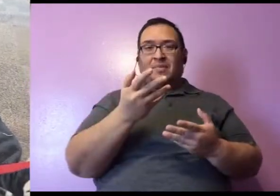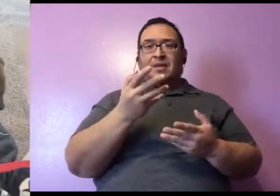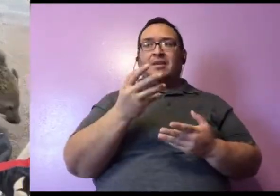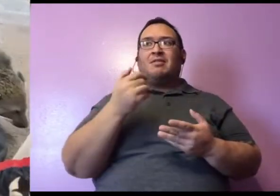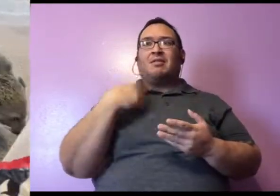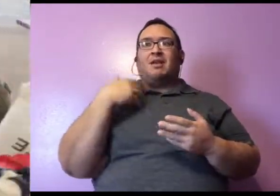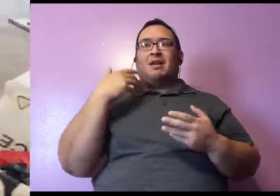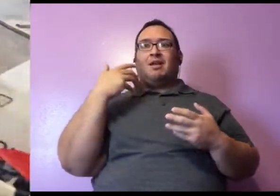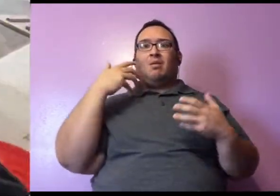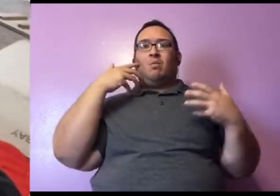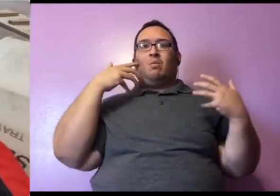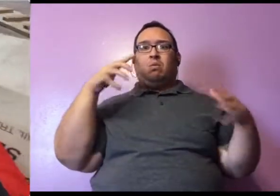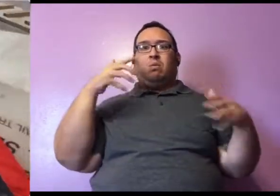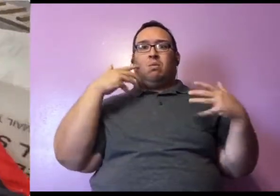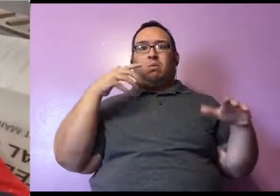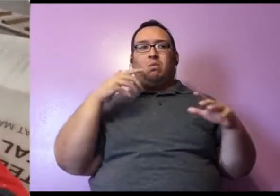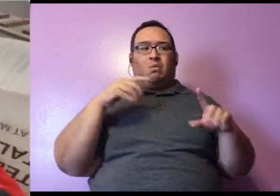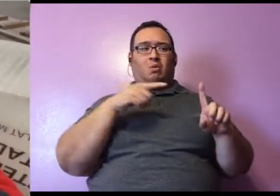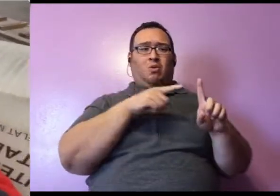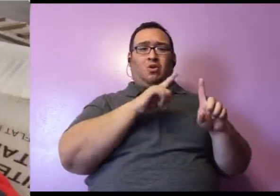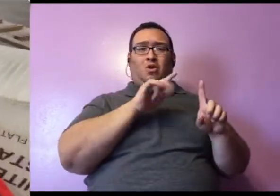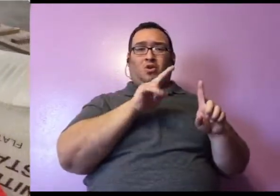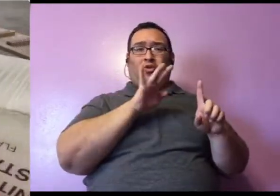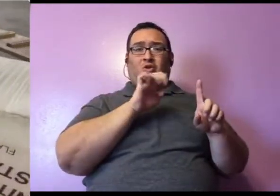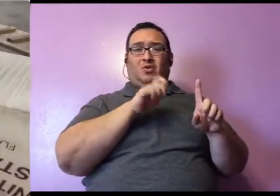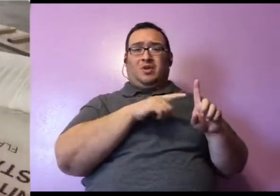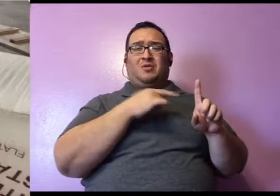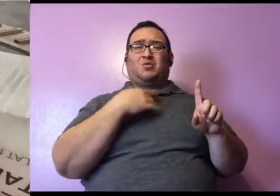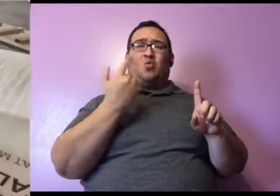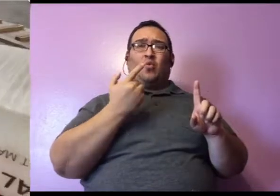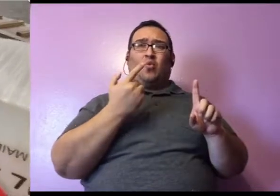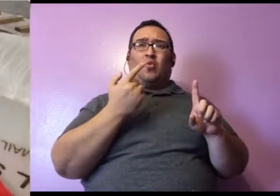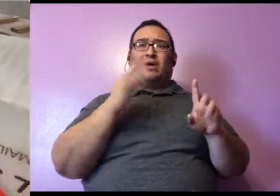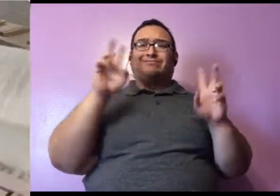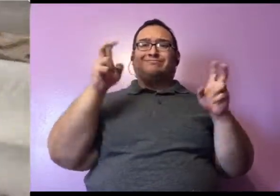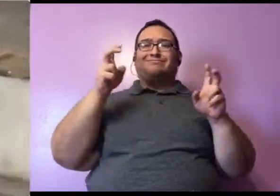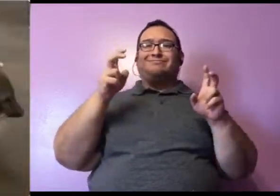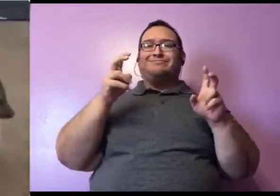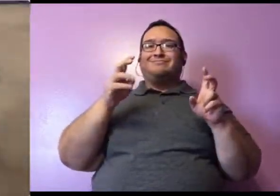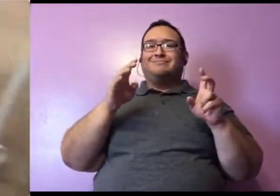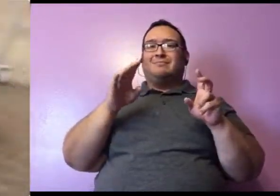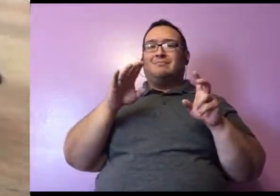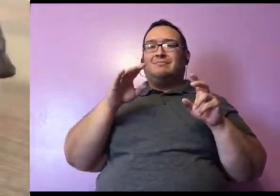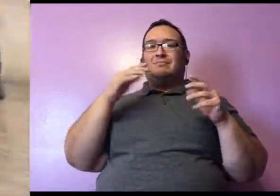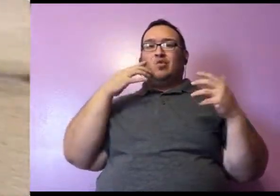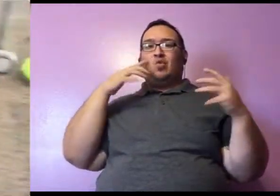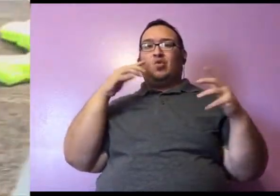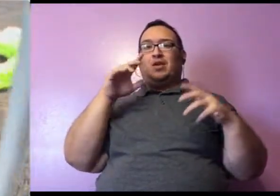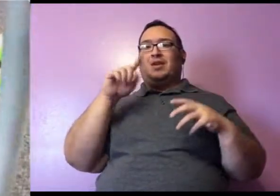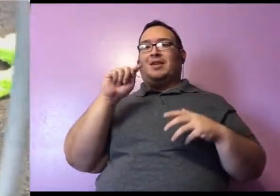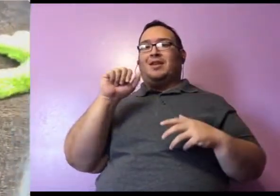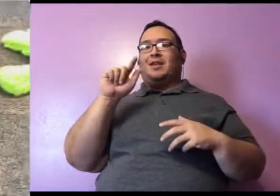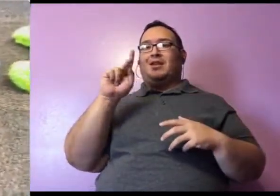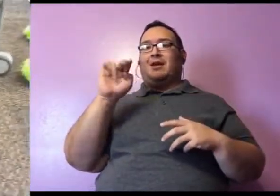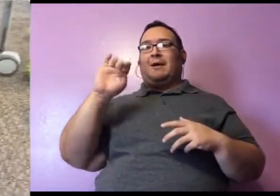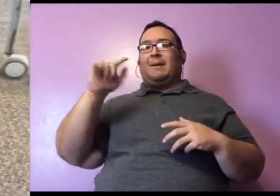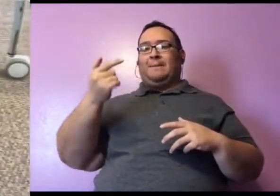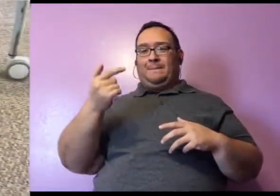lot of noises. Lucille is always talking to us. She's going to be quiet right now because she's busy playing. But if she wants